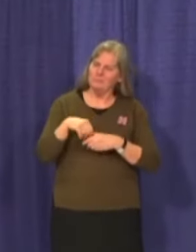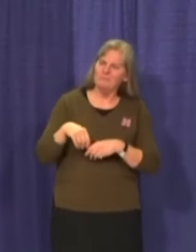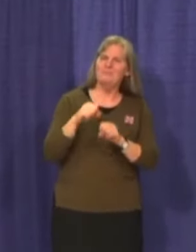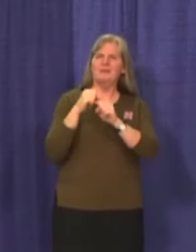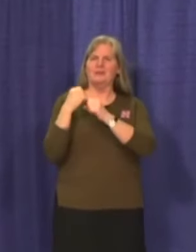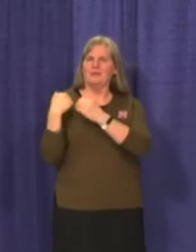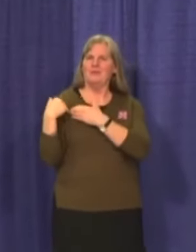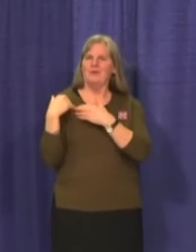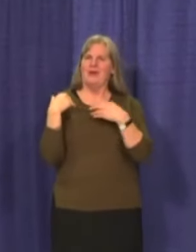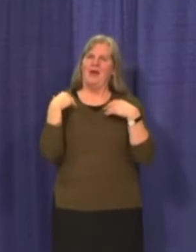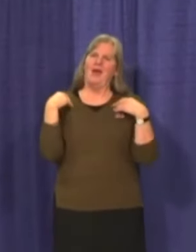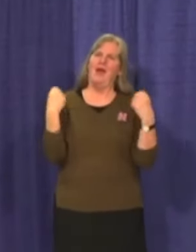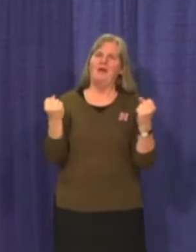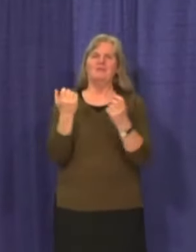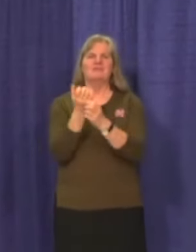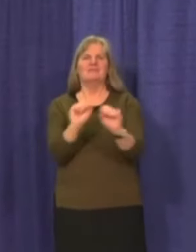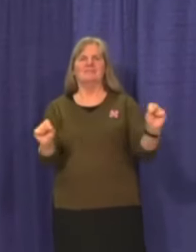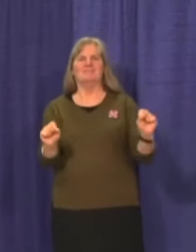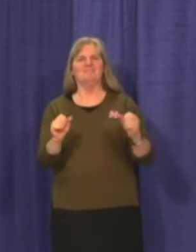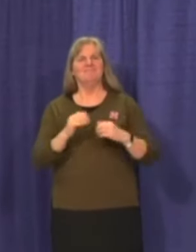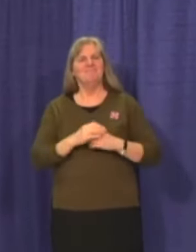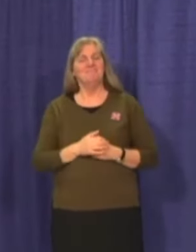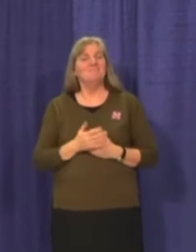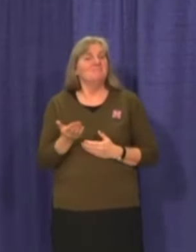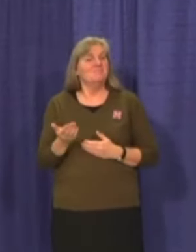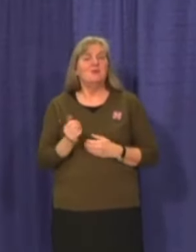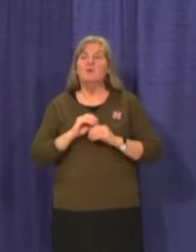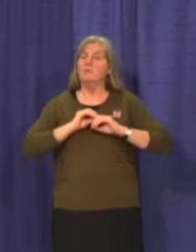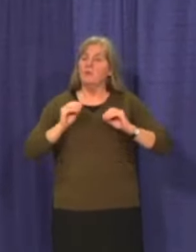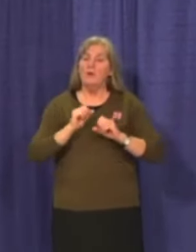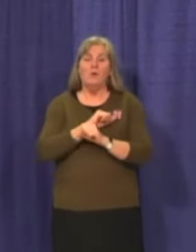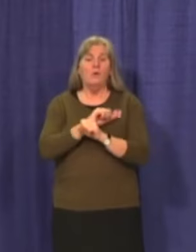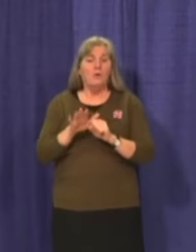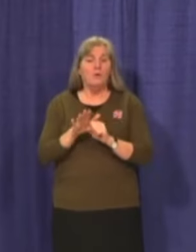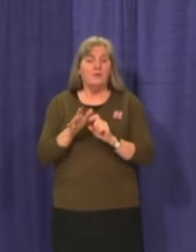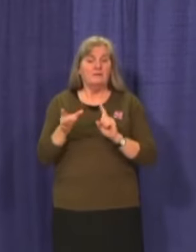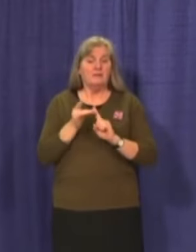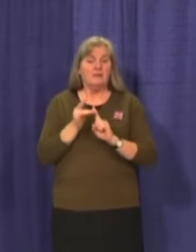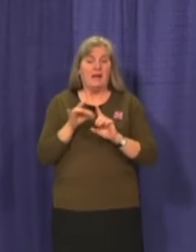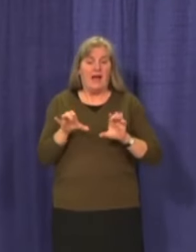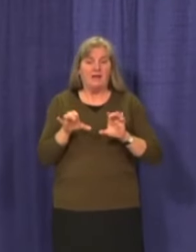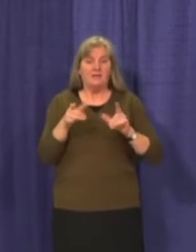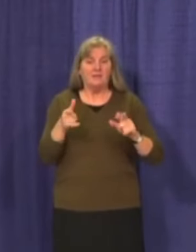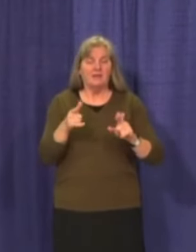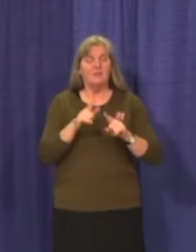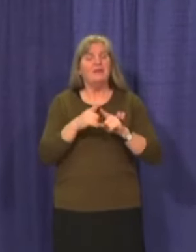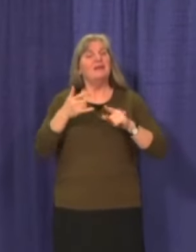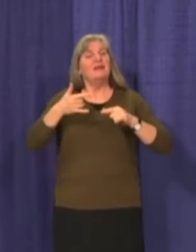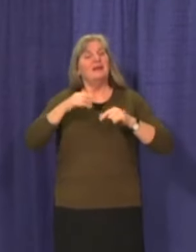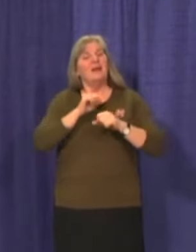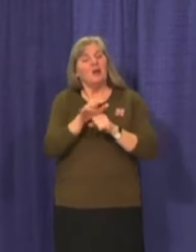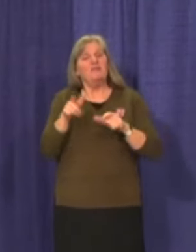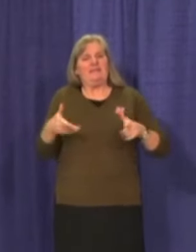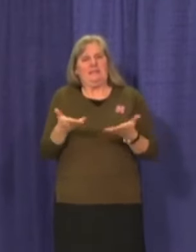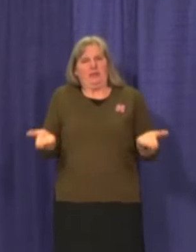healthy and safe. While there are no active cases, we remain in the middle of the pandemic.